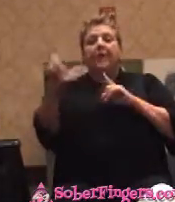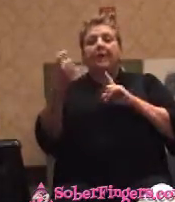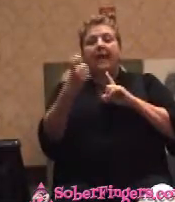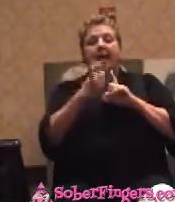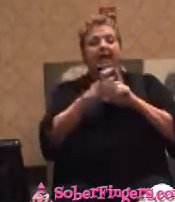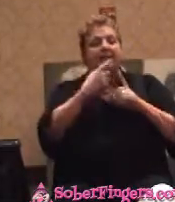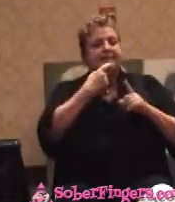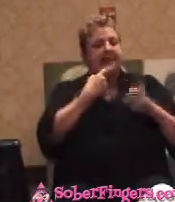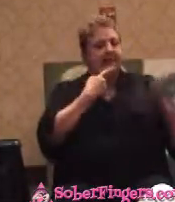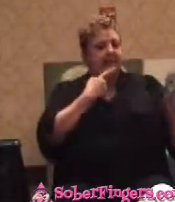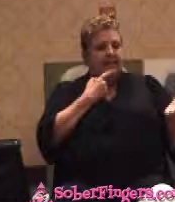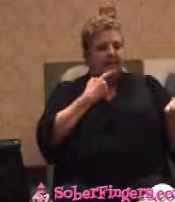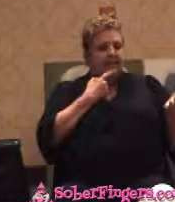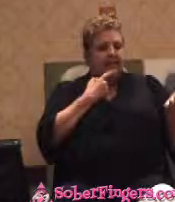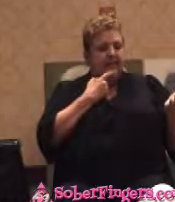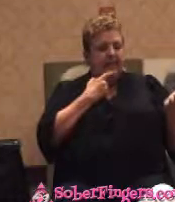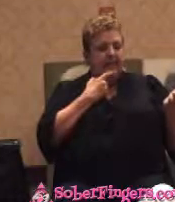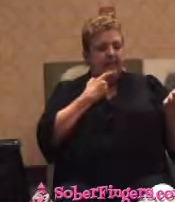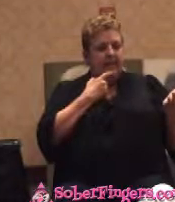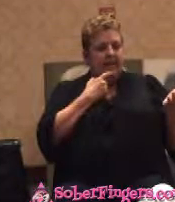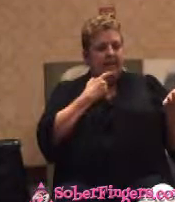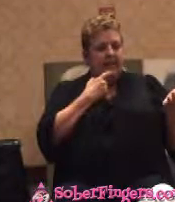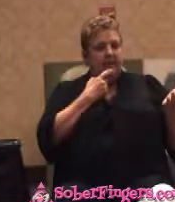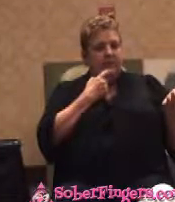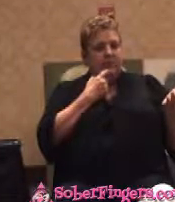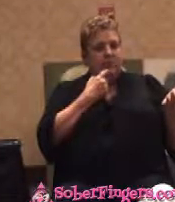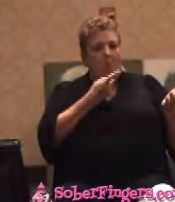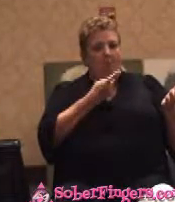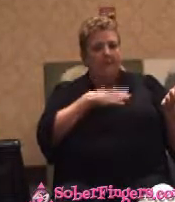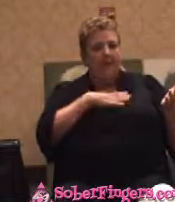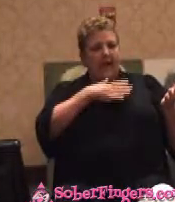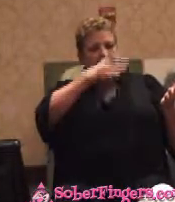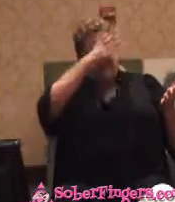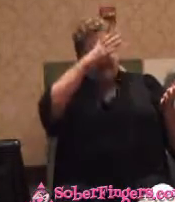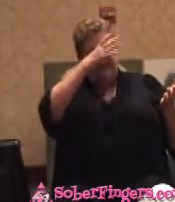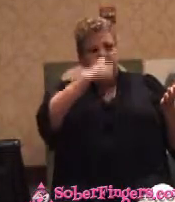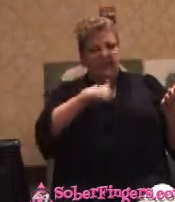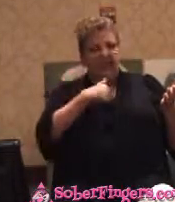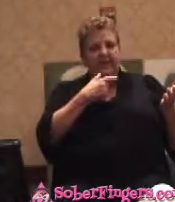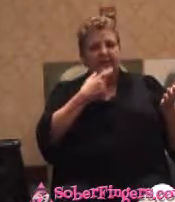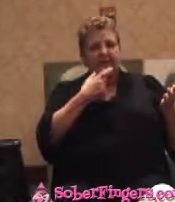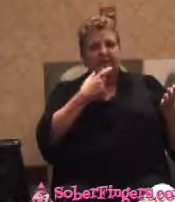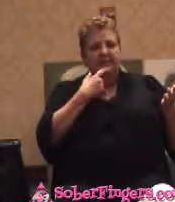to my dad and I, said, boys, it ain't no good. said, that cancer's everywhere.